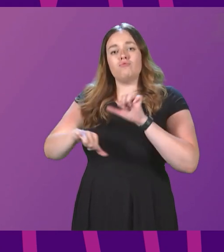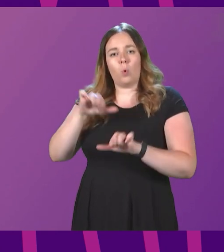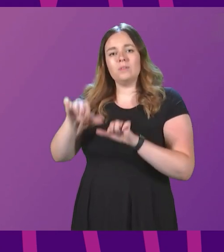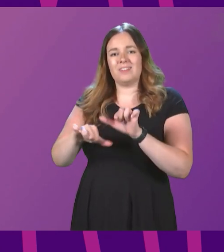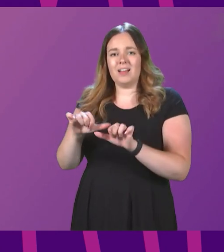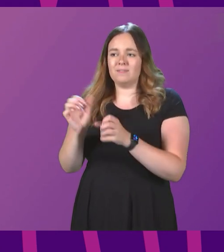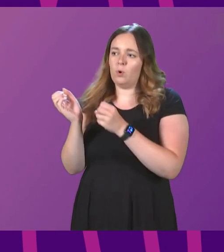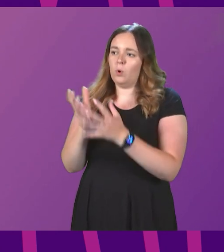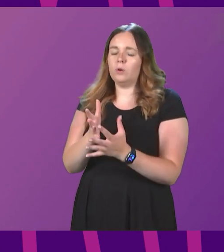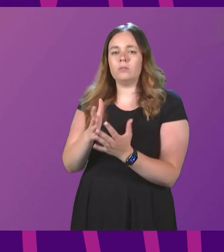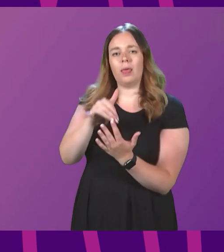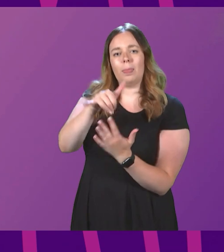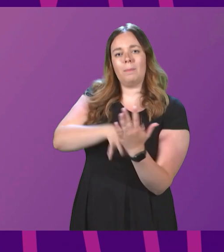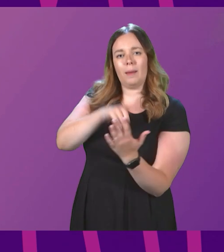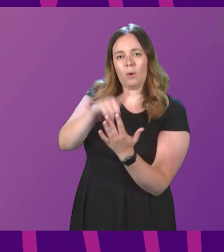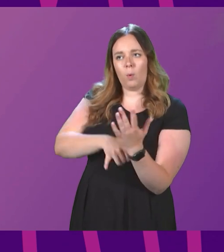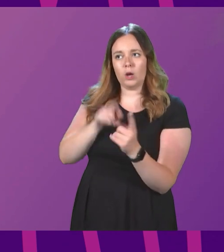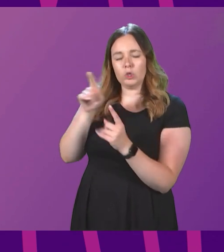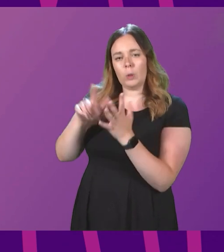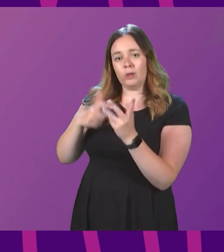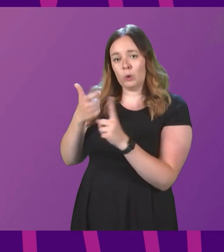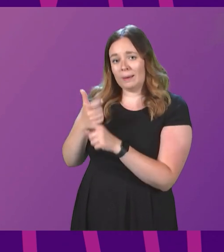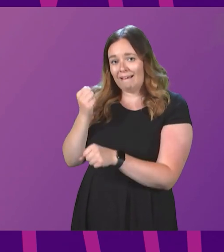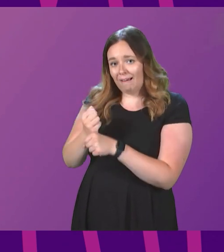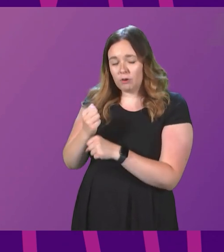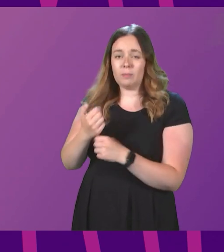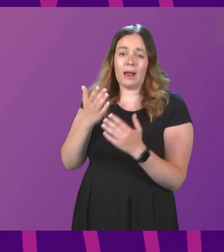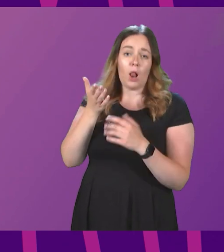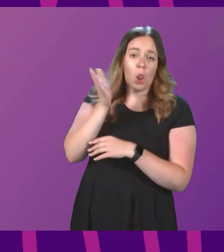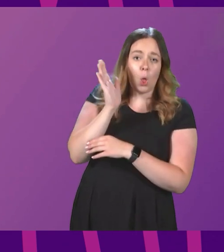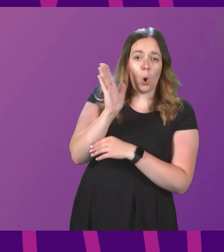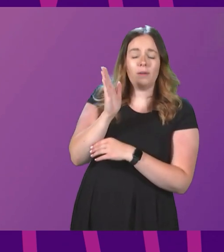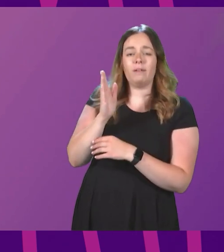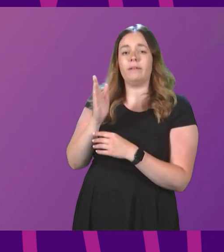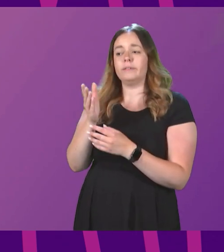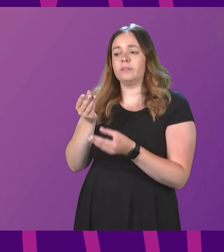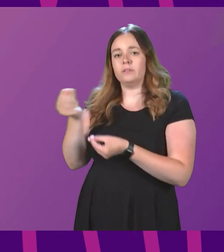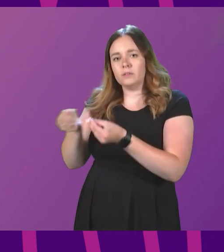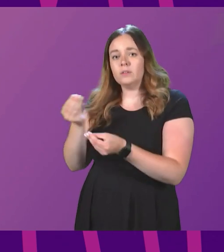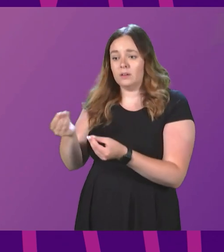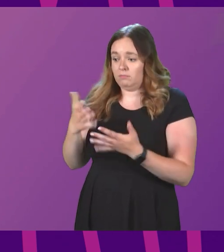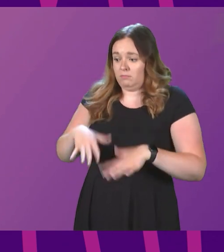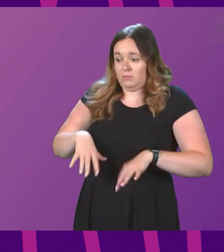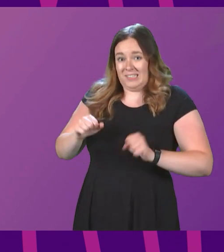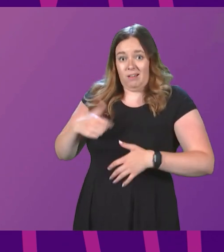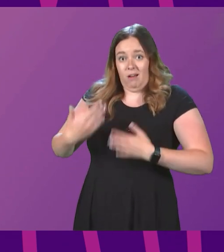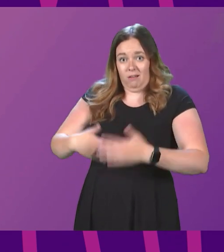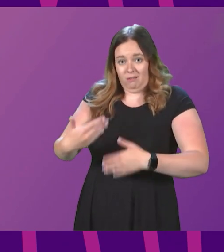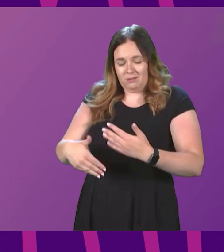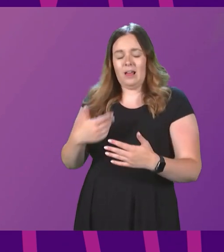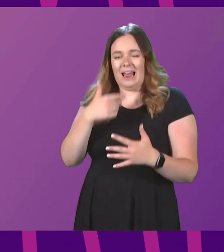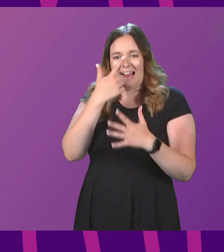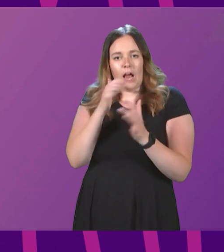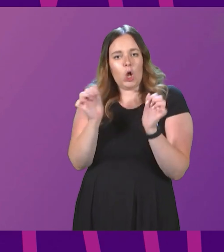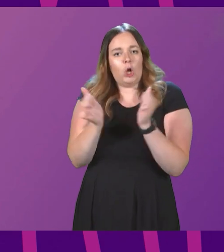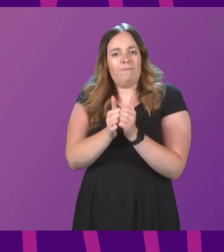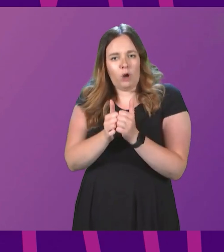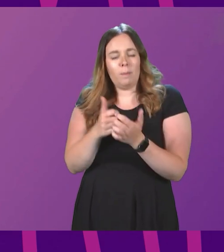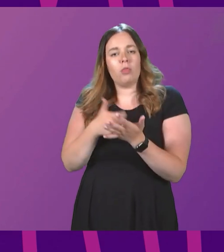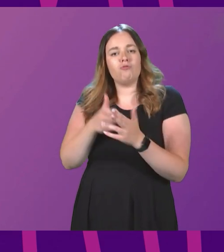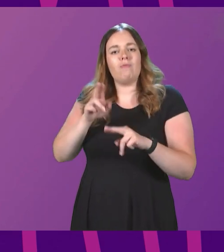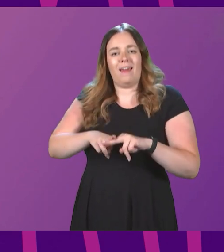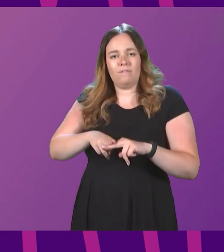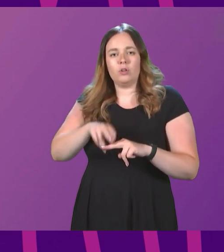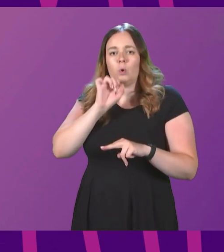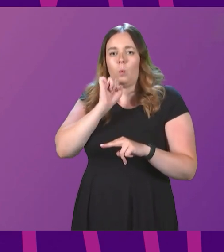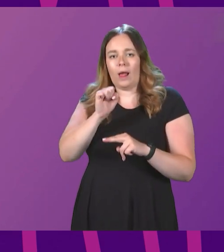the requisite paperwork on the UK government by lawyers and messengers at arms is underway. And I can confirm that the reference will be